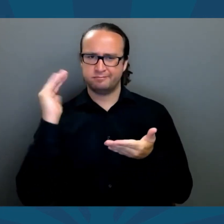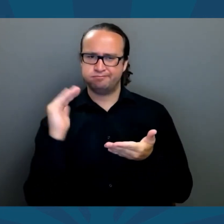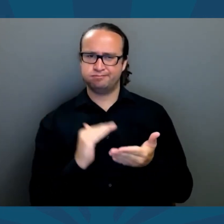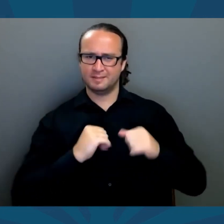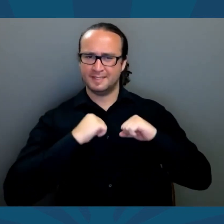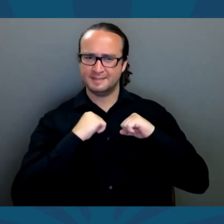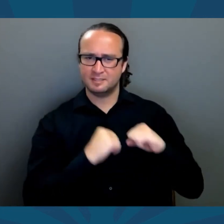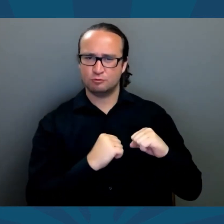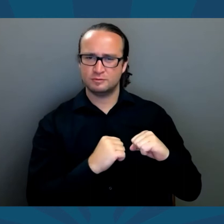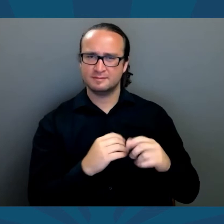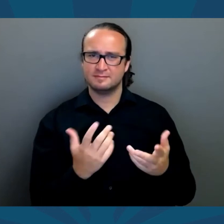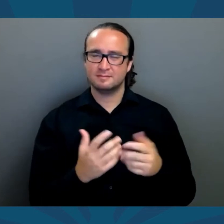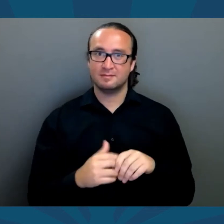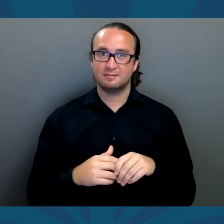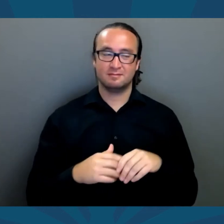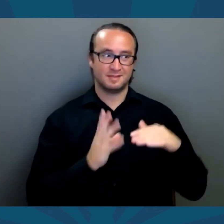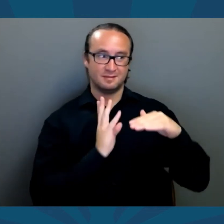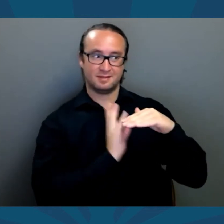And illegal immigration has yet to be solved.